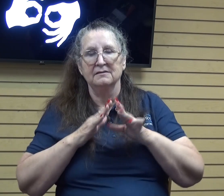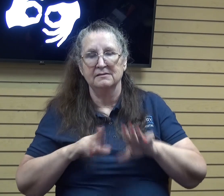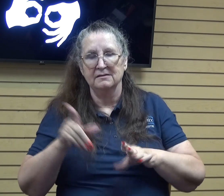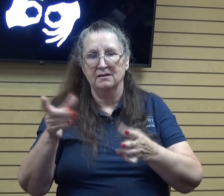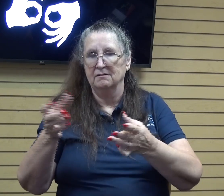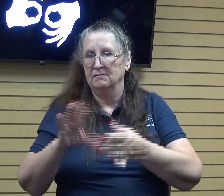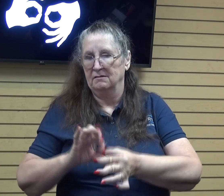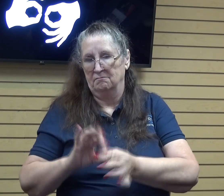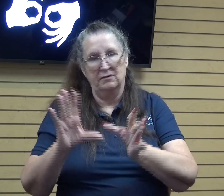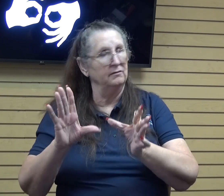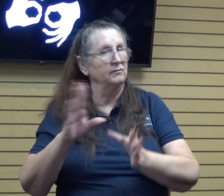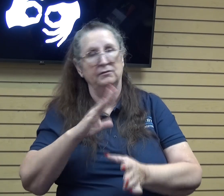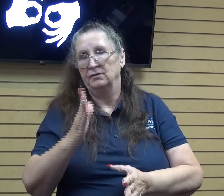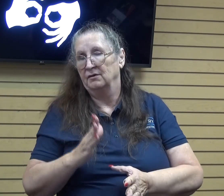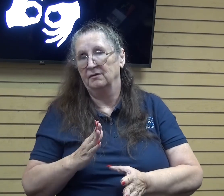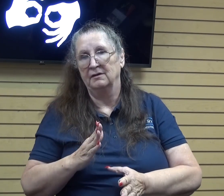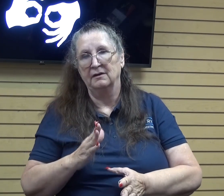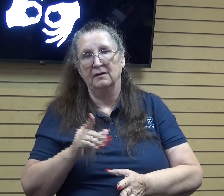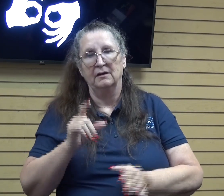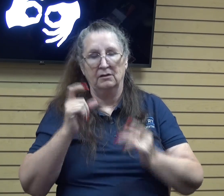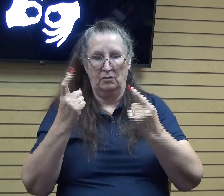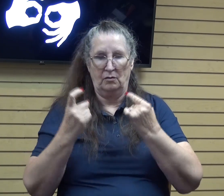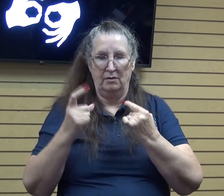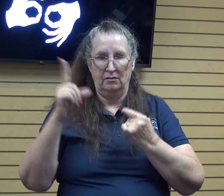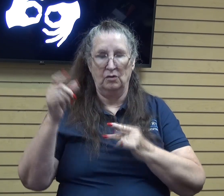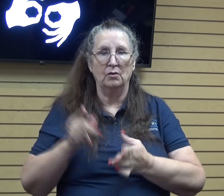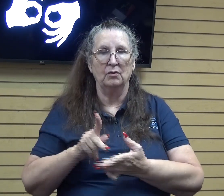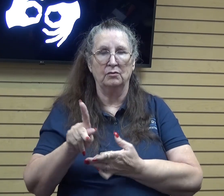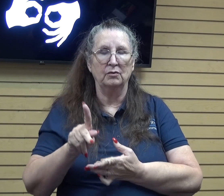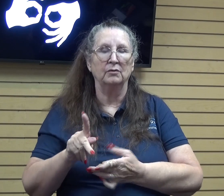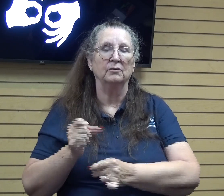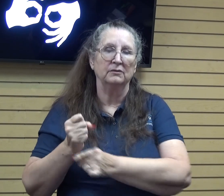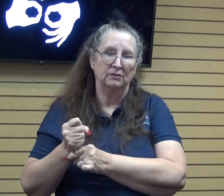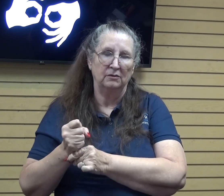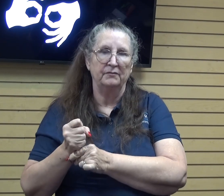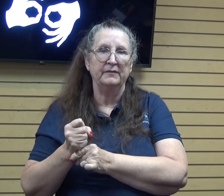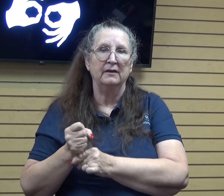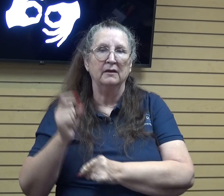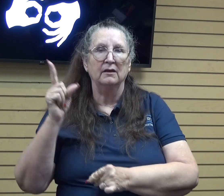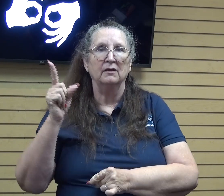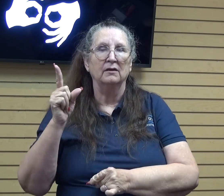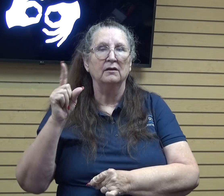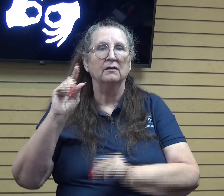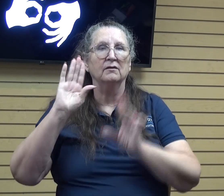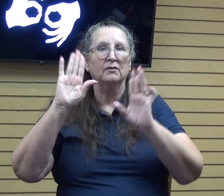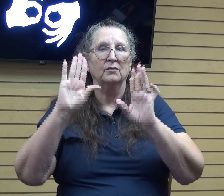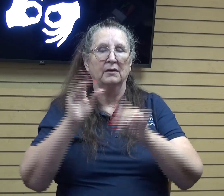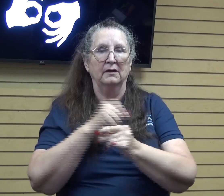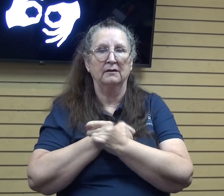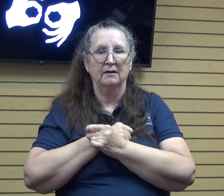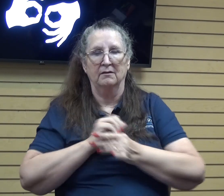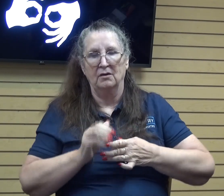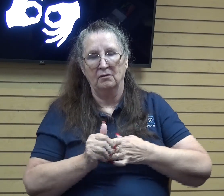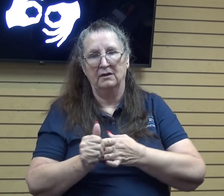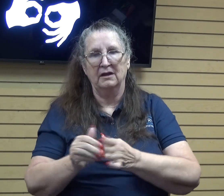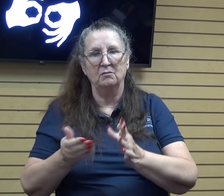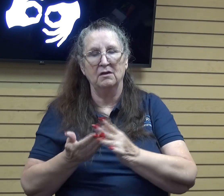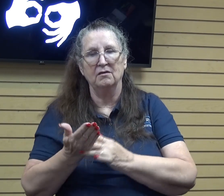go in the questions your truth will hold your great love will lead me through you are the